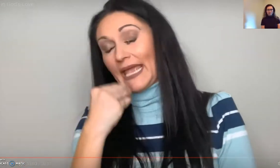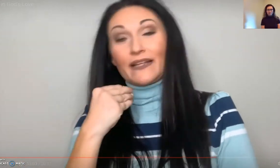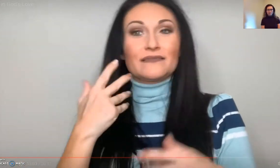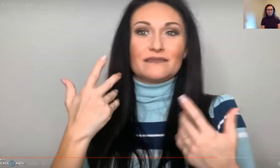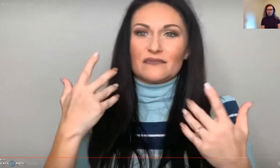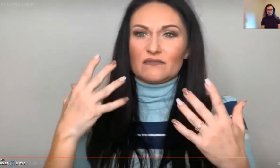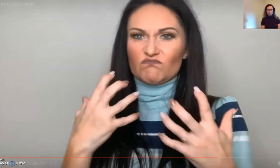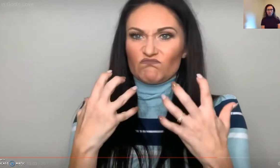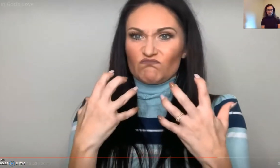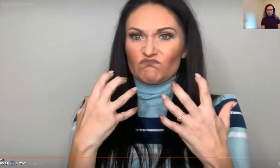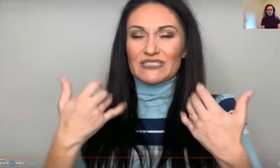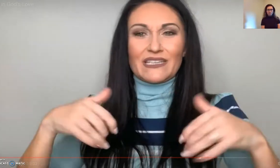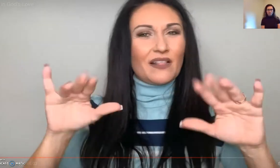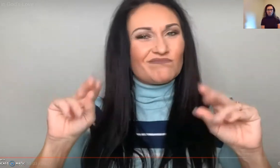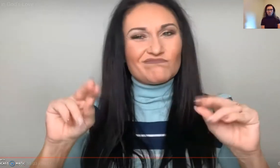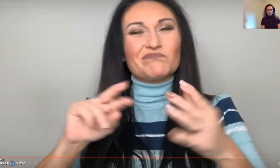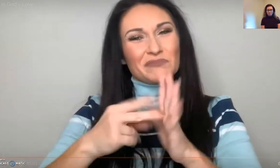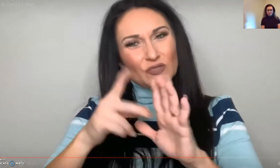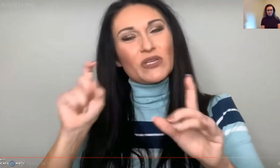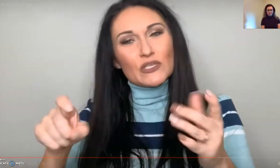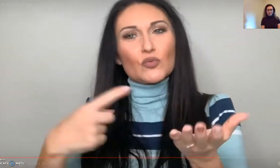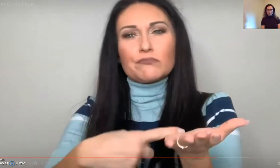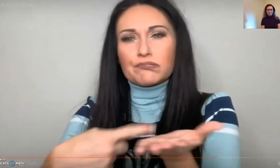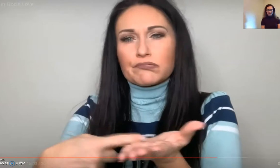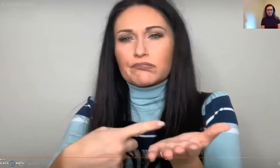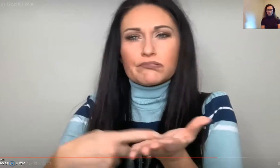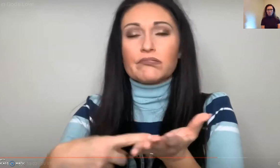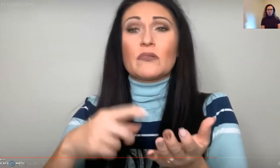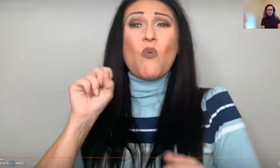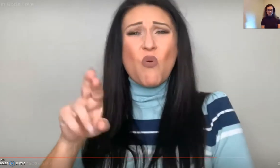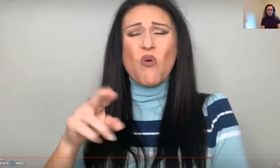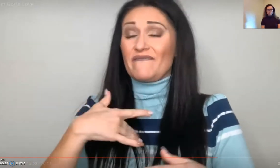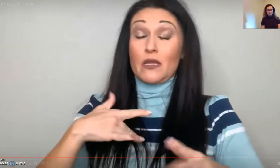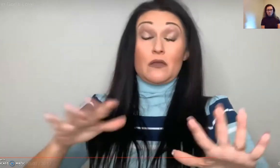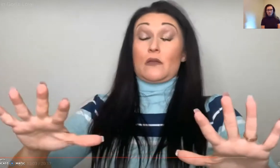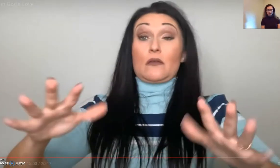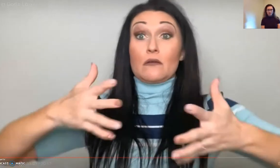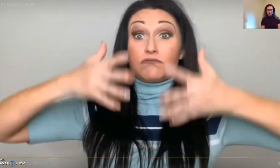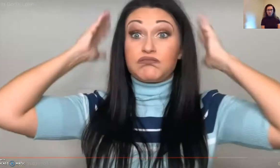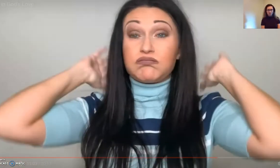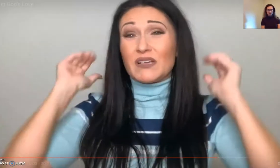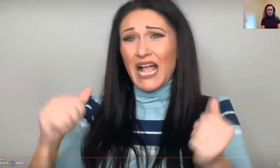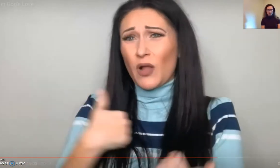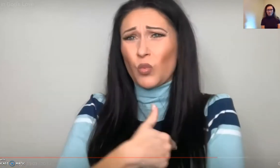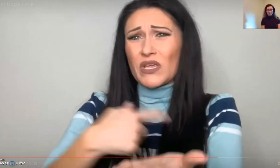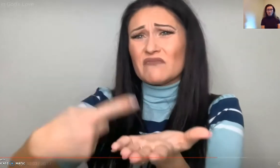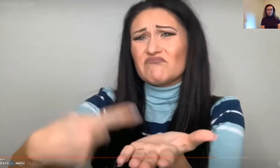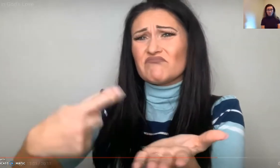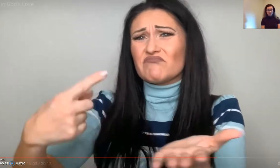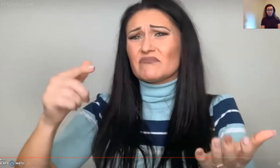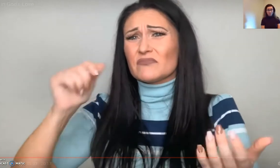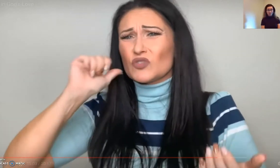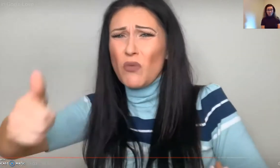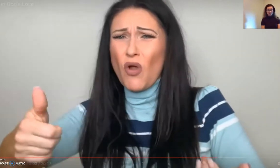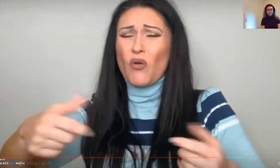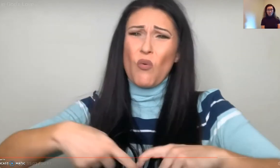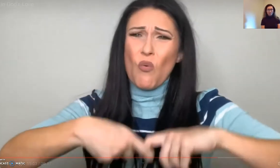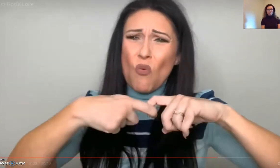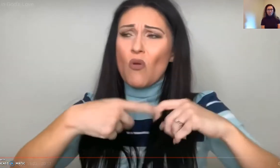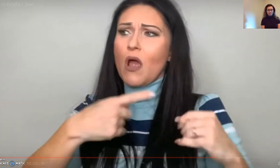Because we don't want to just immediately get mad. No, you need to discuss about it. Or if you feel overwhelmed, you need